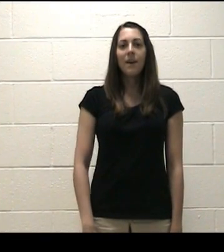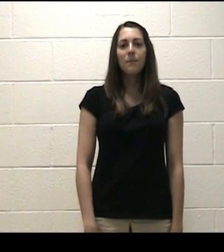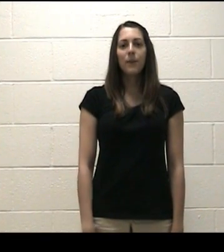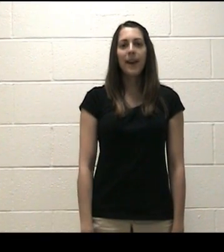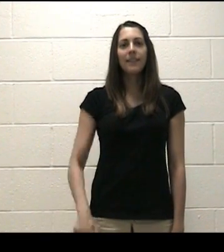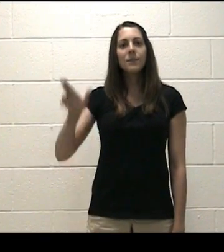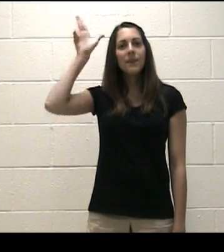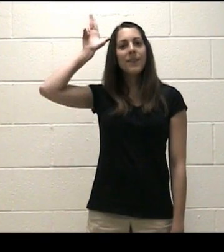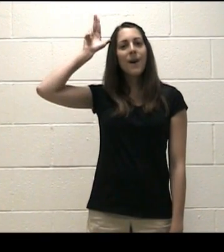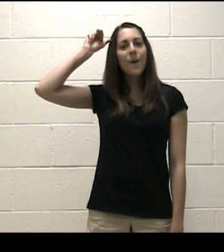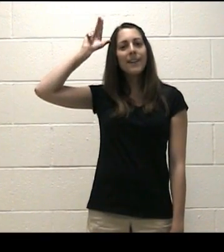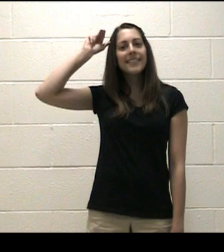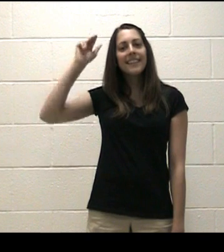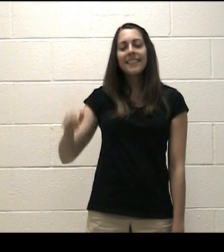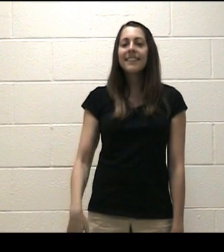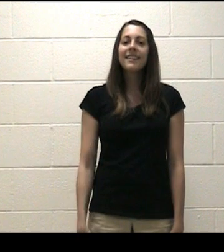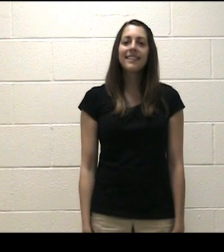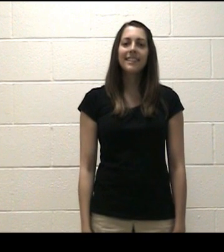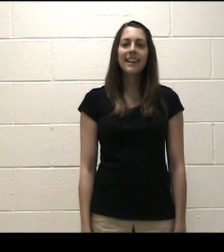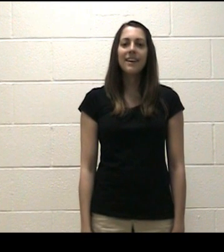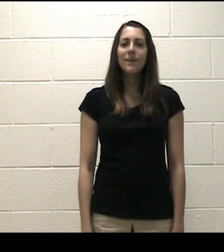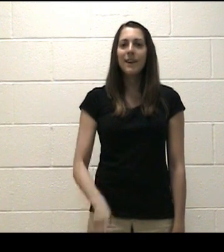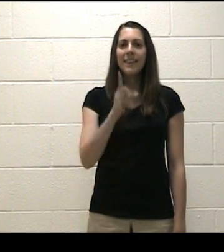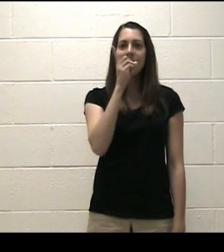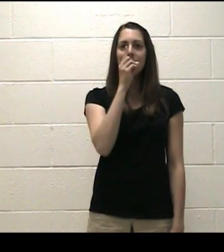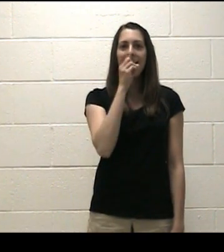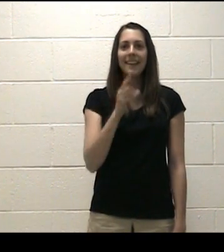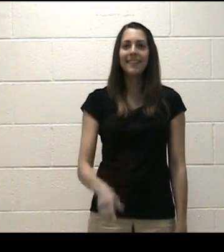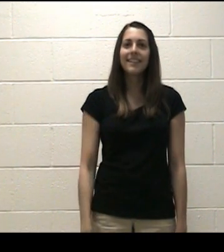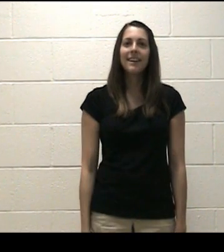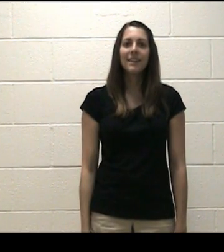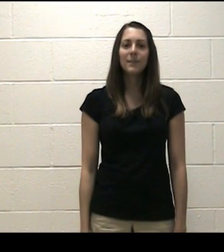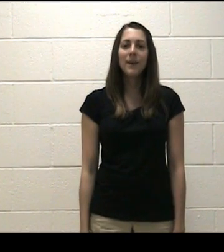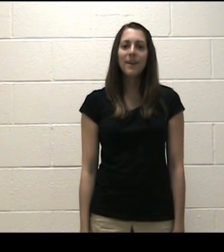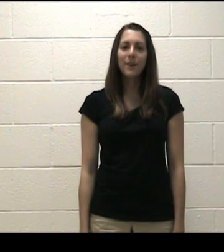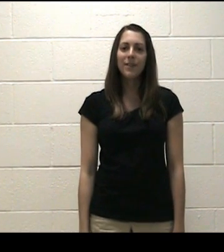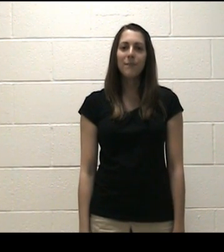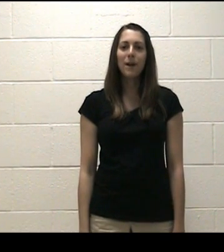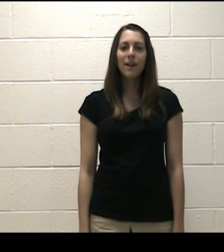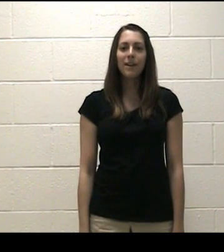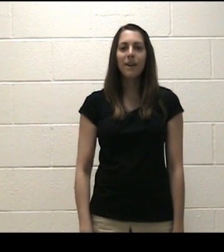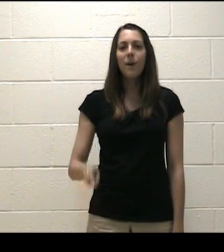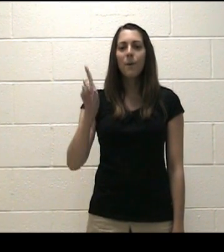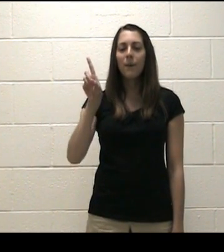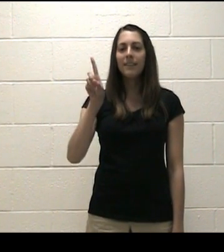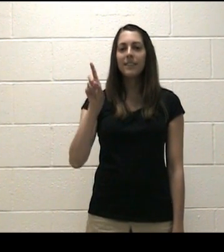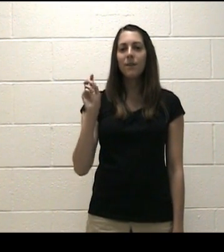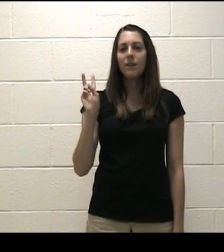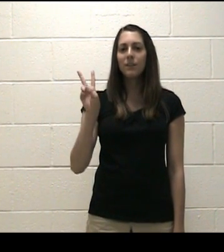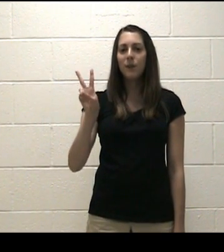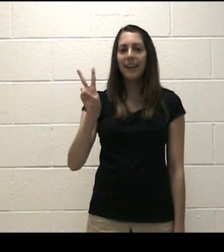Prance with the horses, skitter with the mice, swing with your partner once or twice.